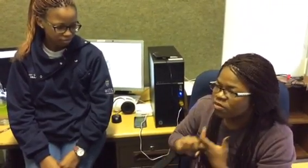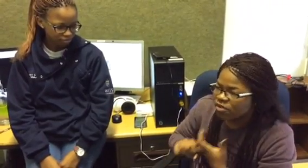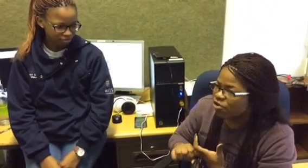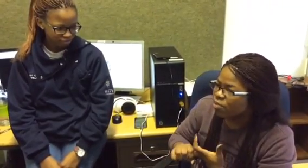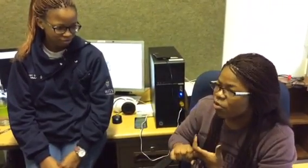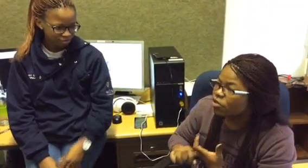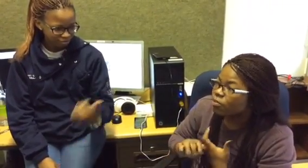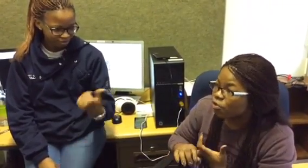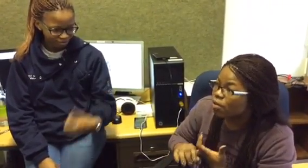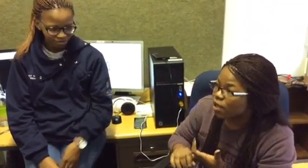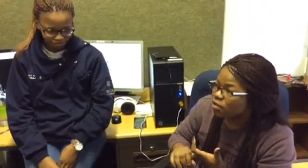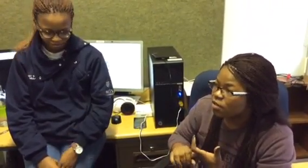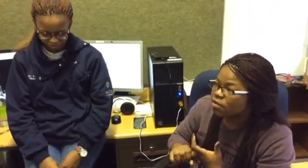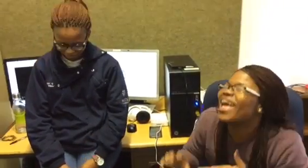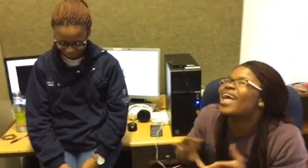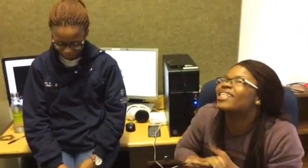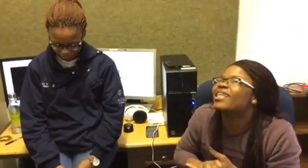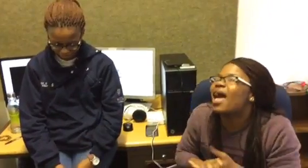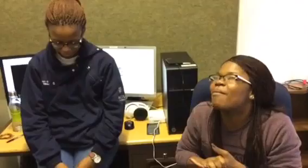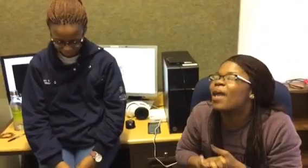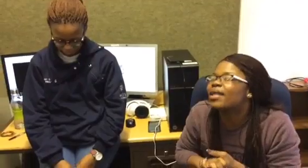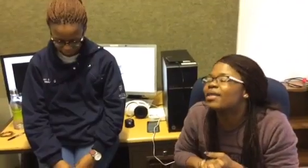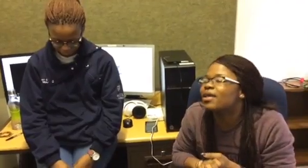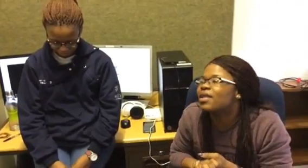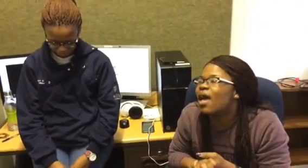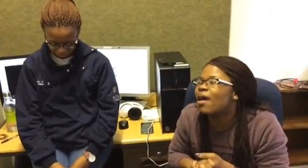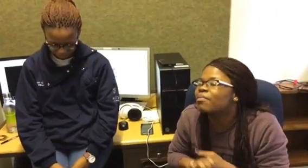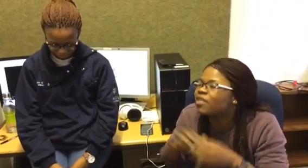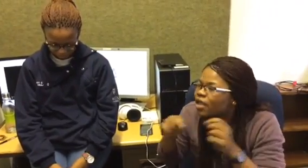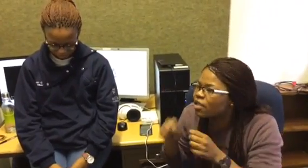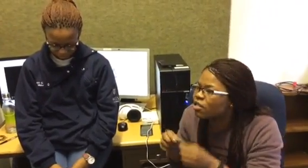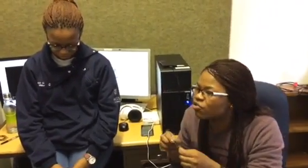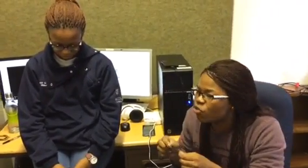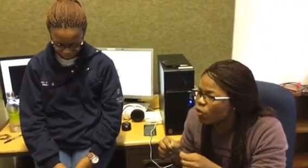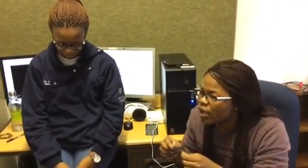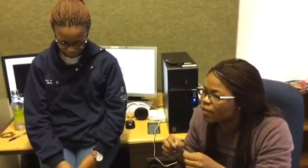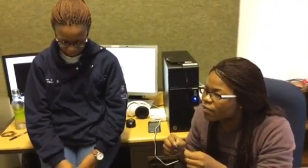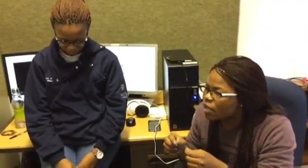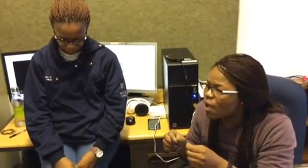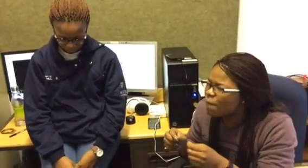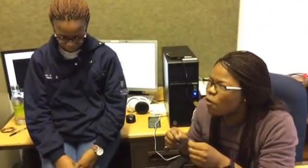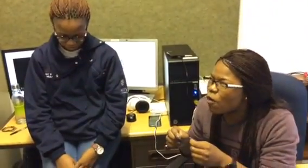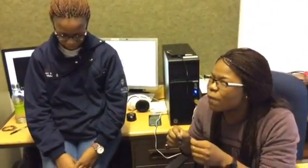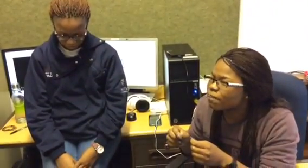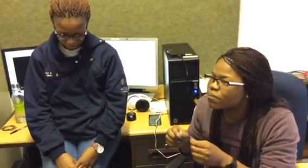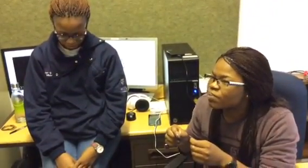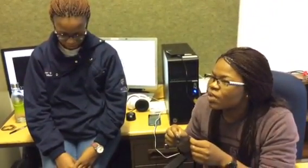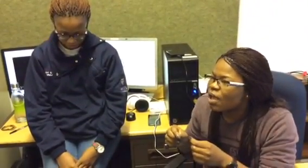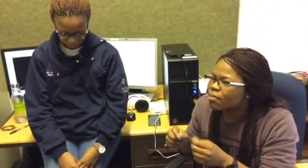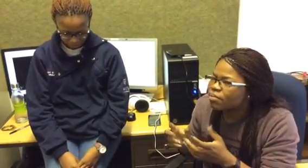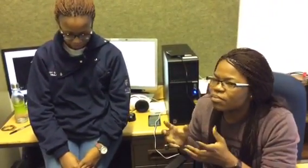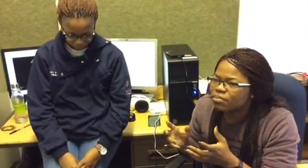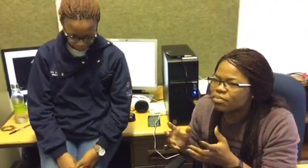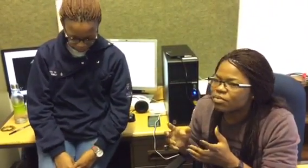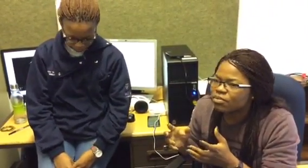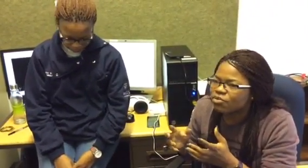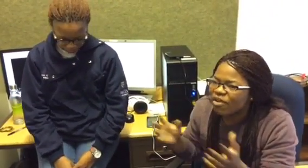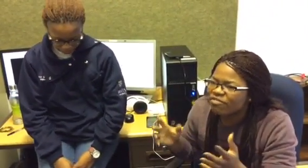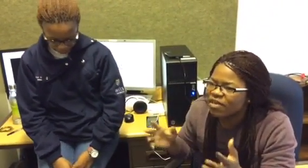very important pure maths and um I did um technical drawing um or um graphic